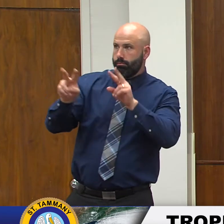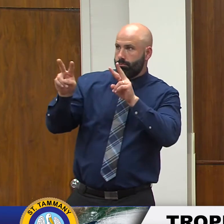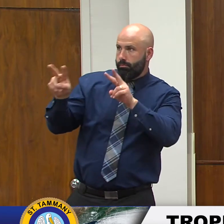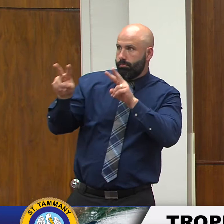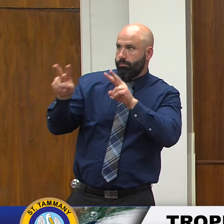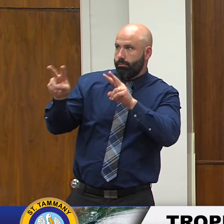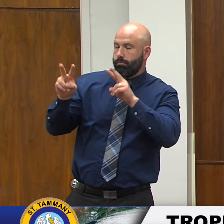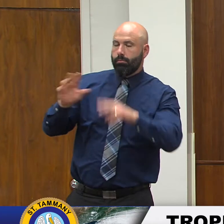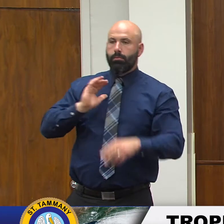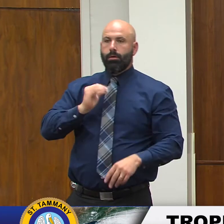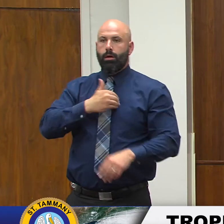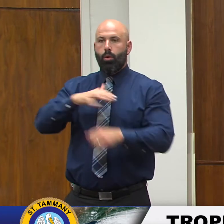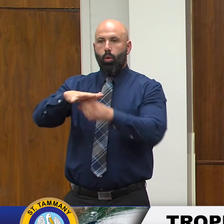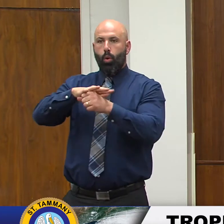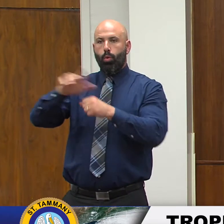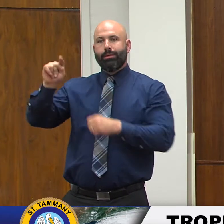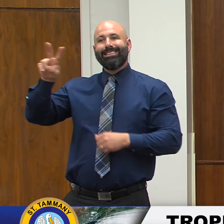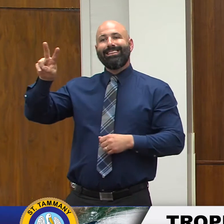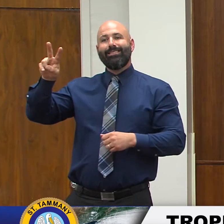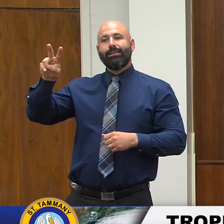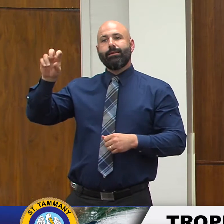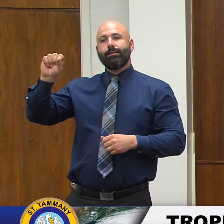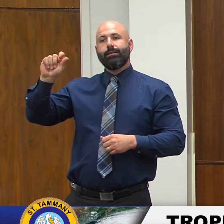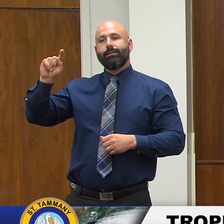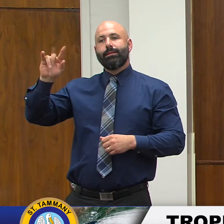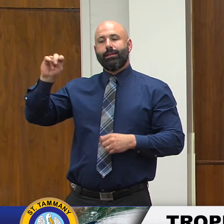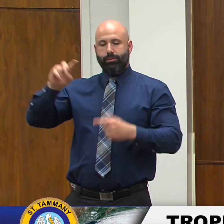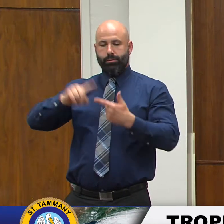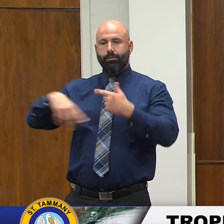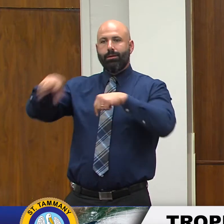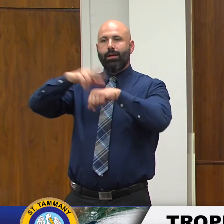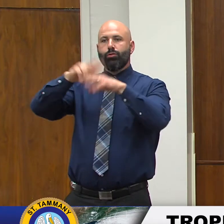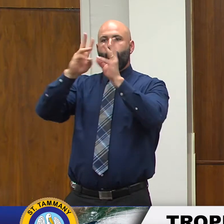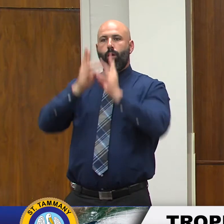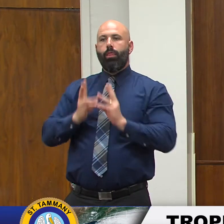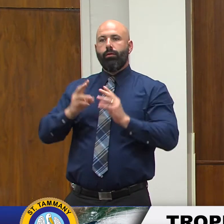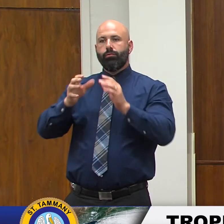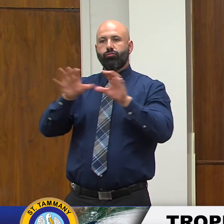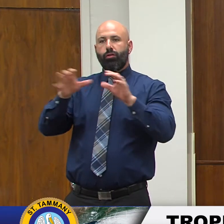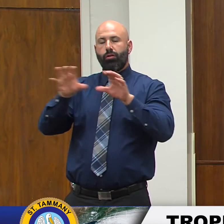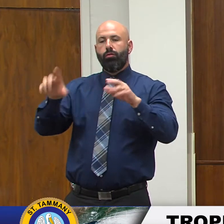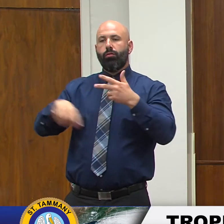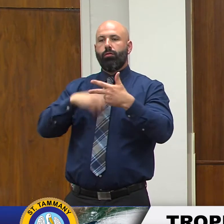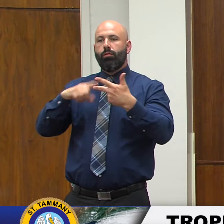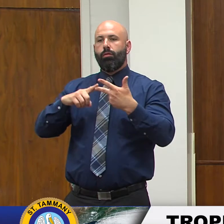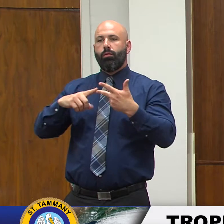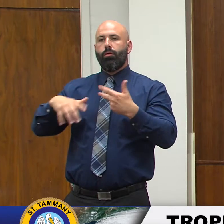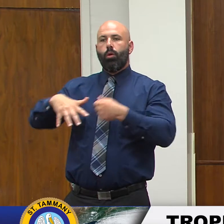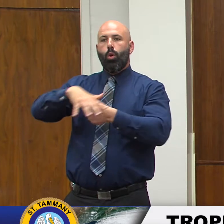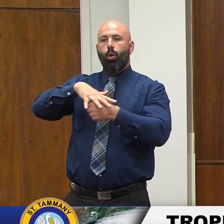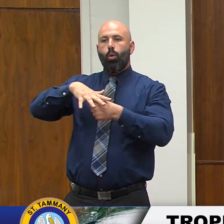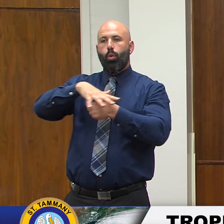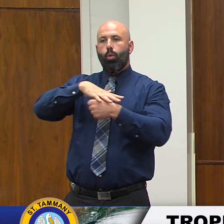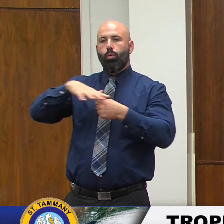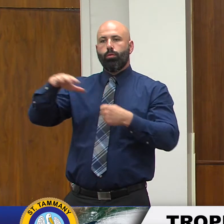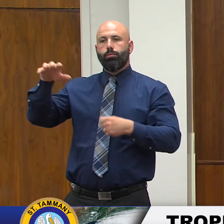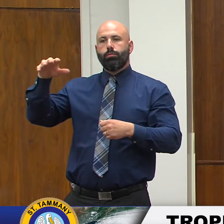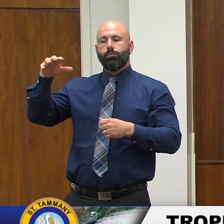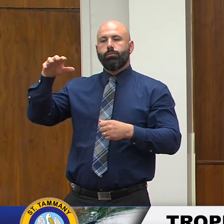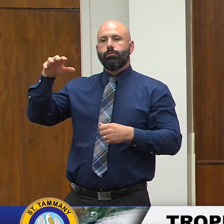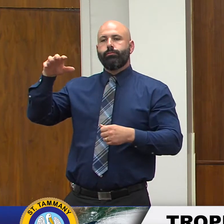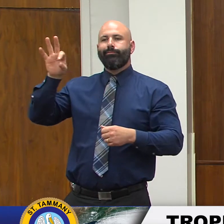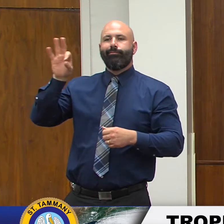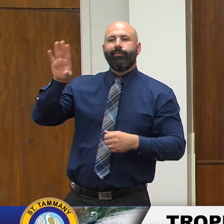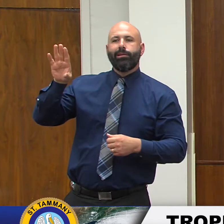TV stations national weather stations and our local social media